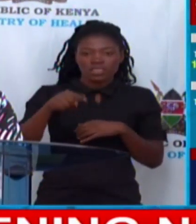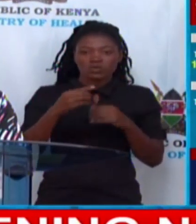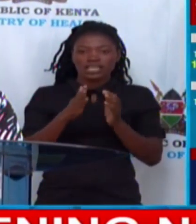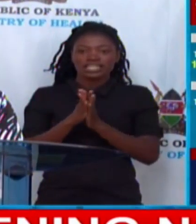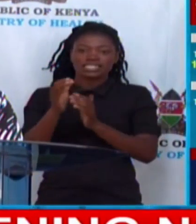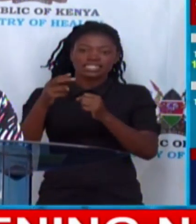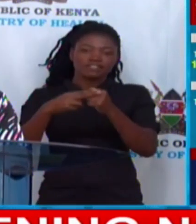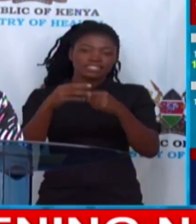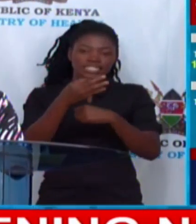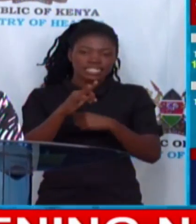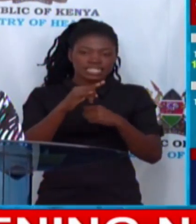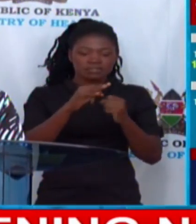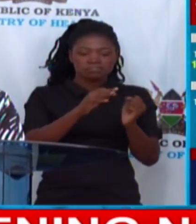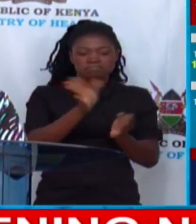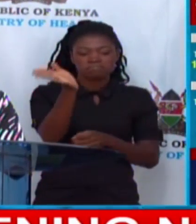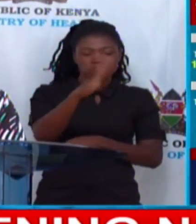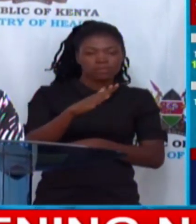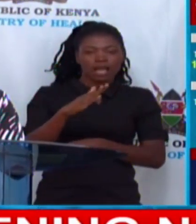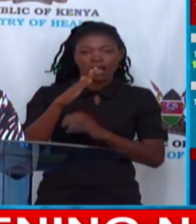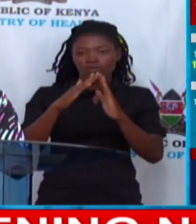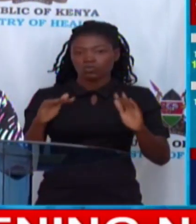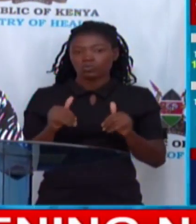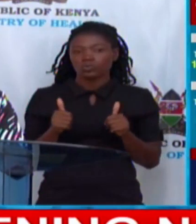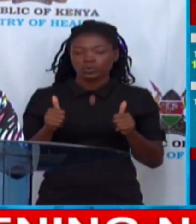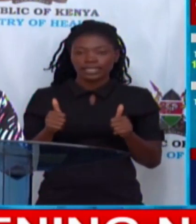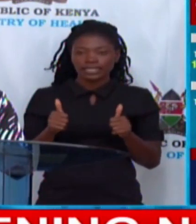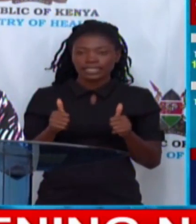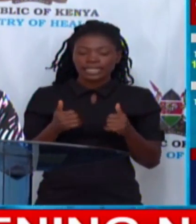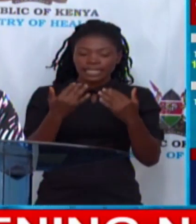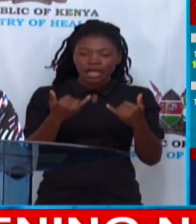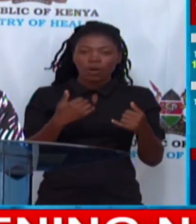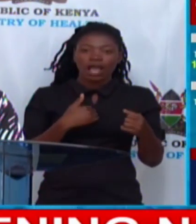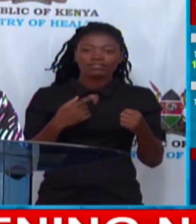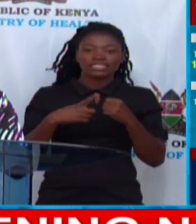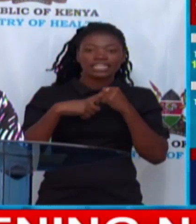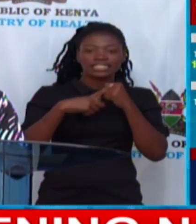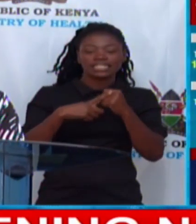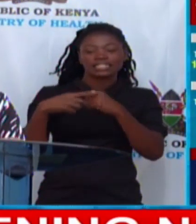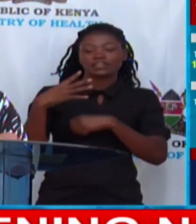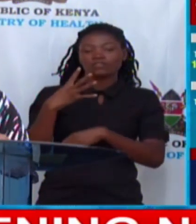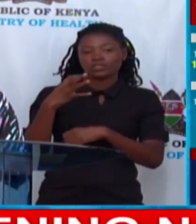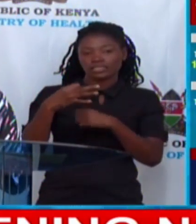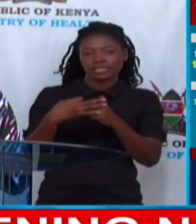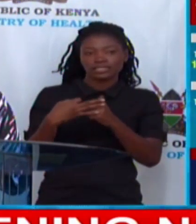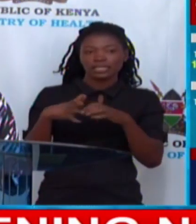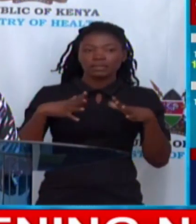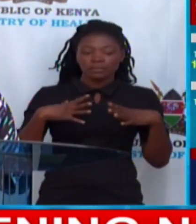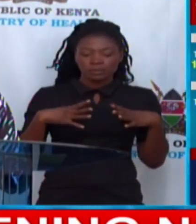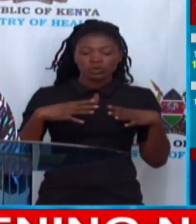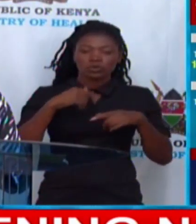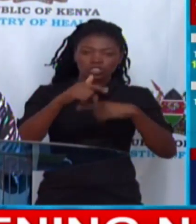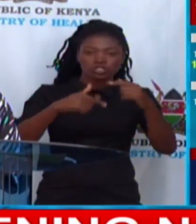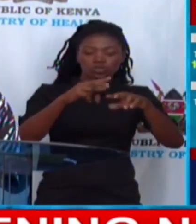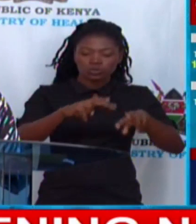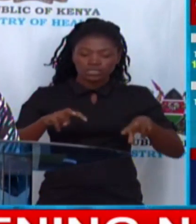discharged. Currently, there are 648 contacts that we are actively tracing. As we